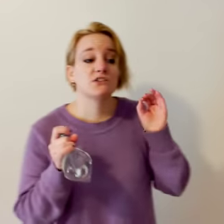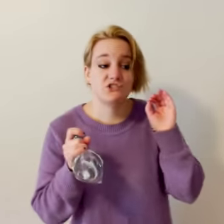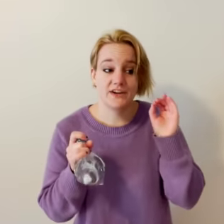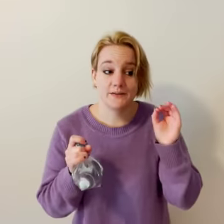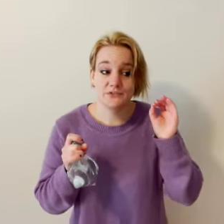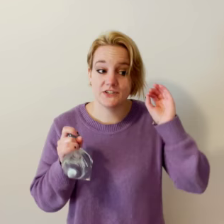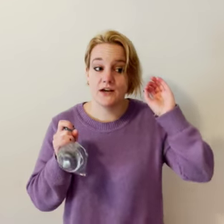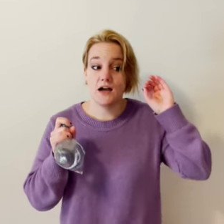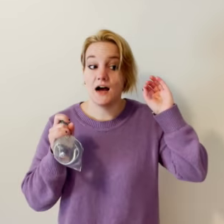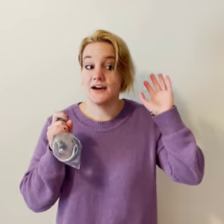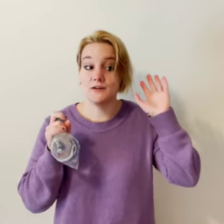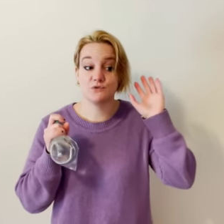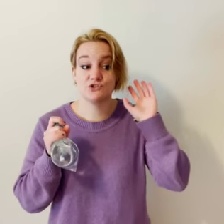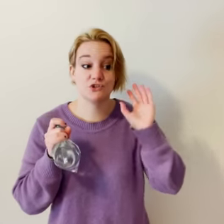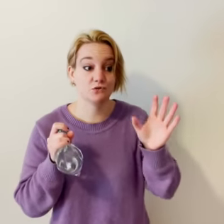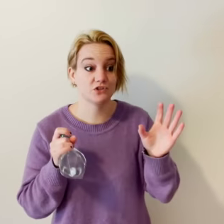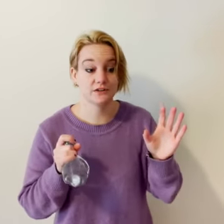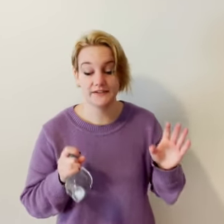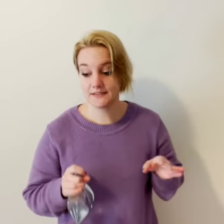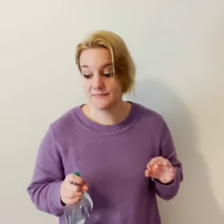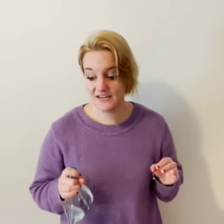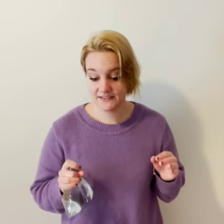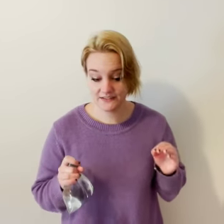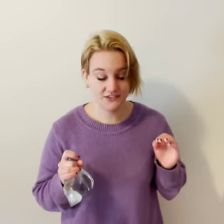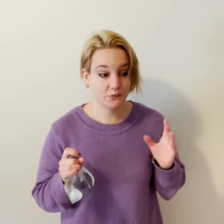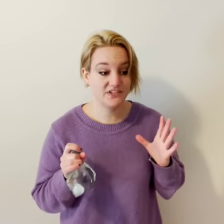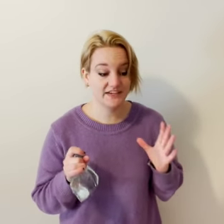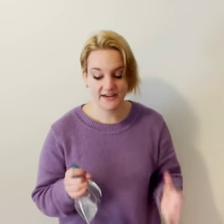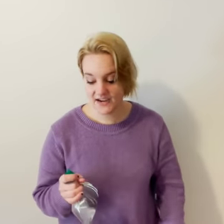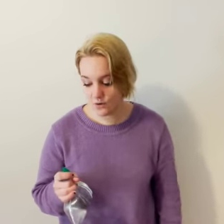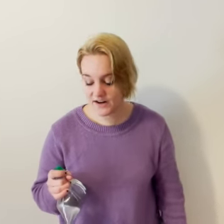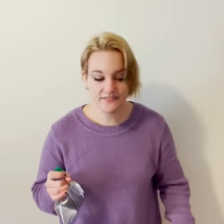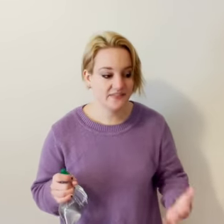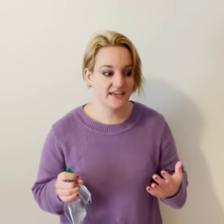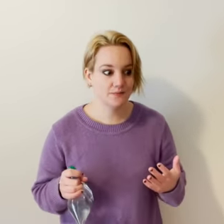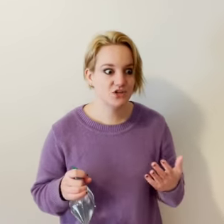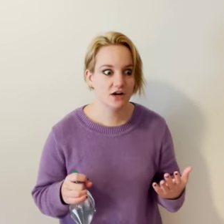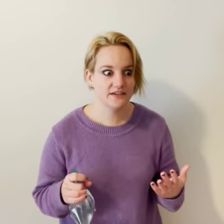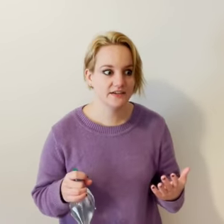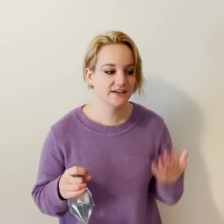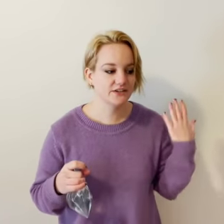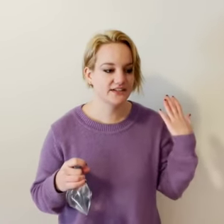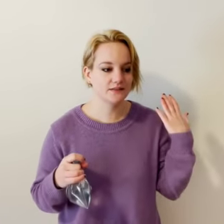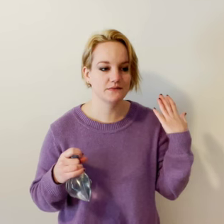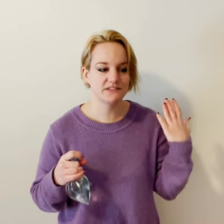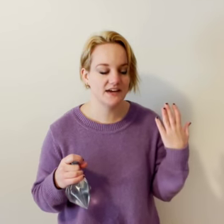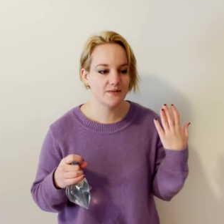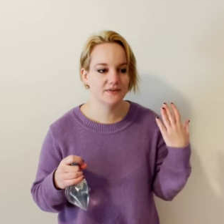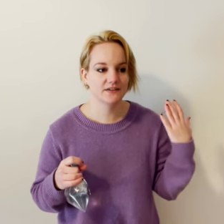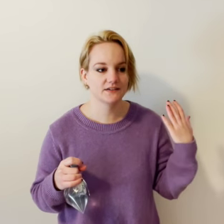James I am so sorry the meeting they said it would take an hour and then they kept talking and I couldn't get them to stop and